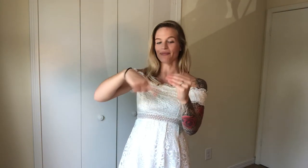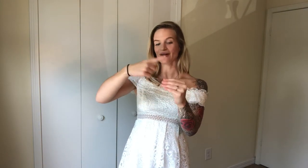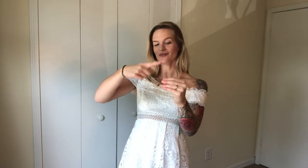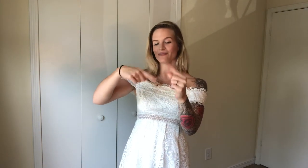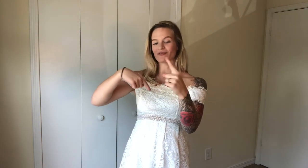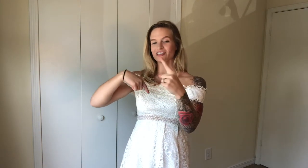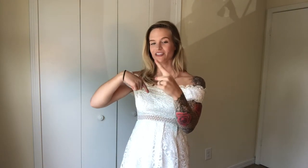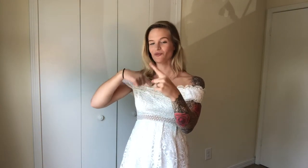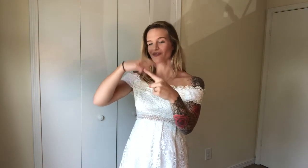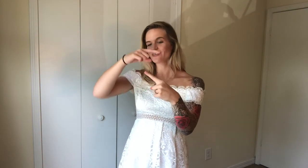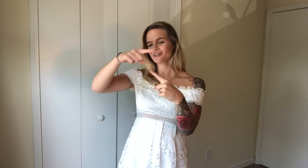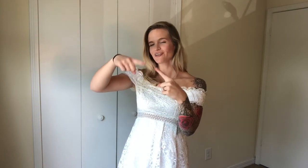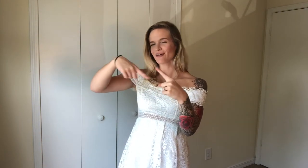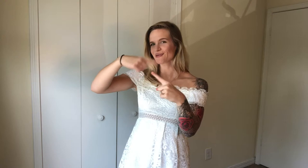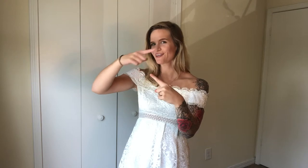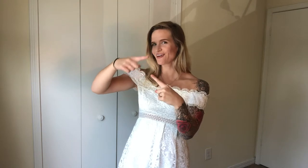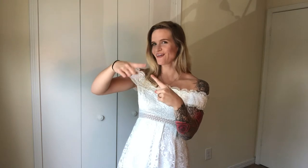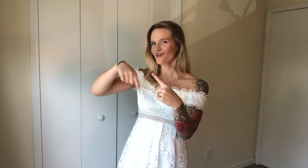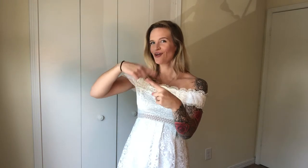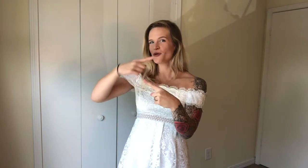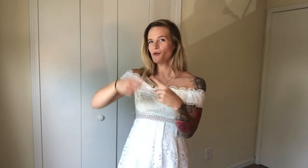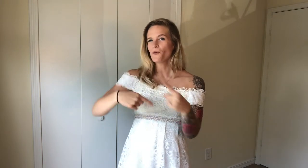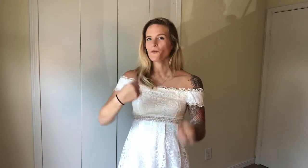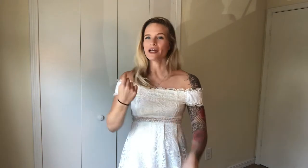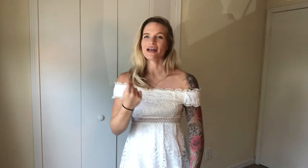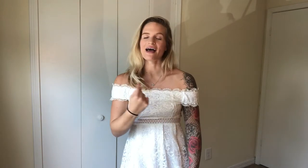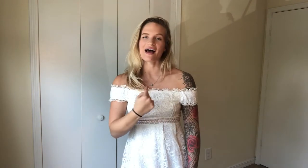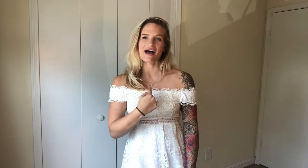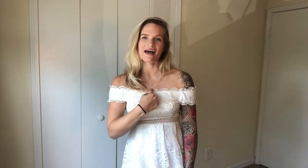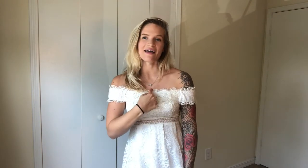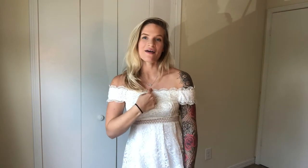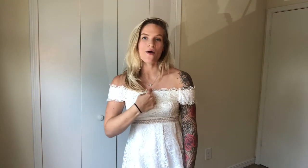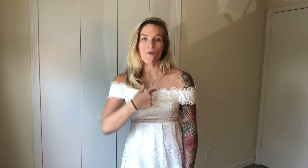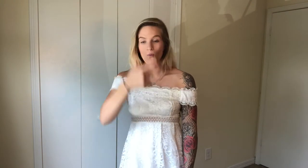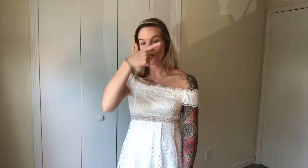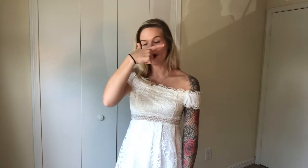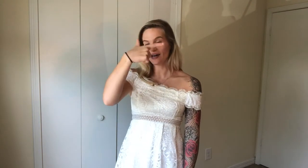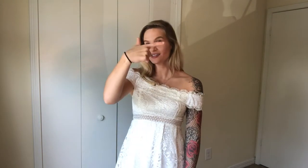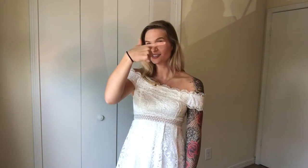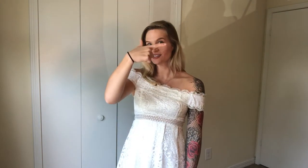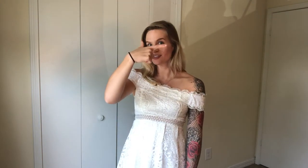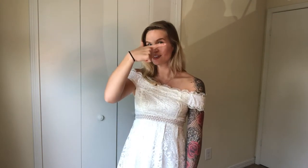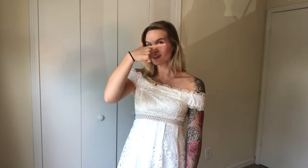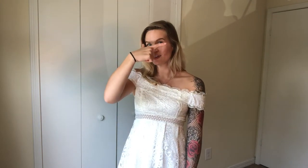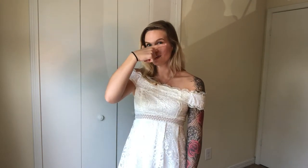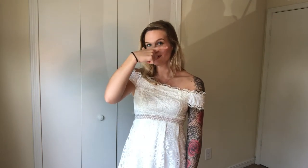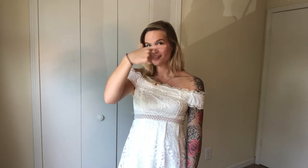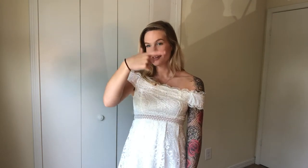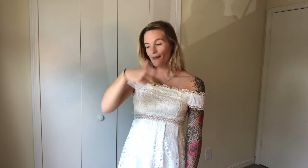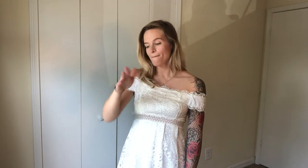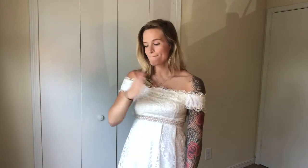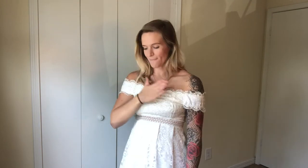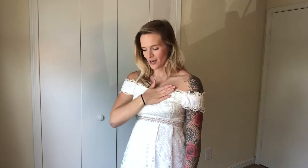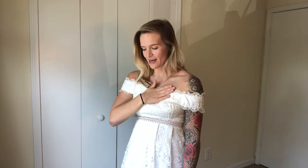about, but with just one finger wrapping it around. When I watch my